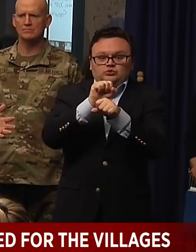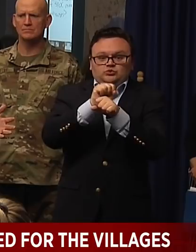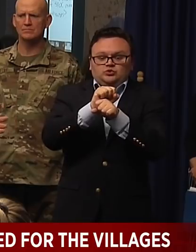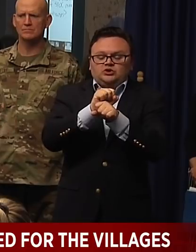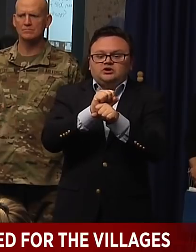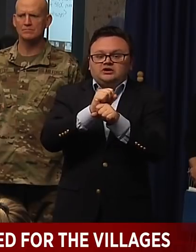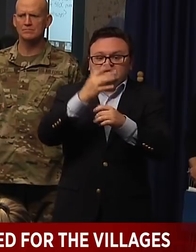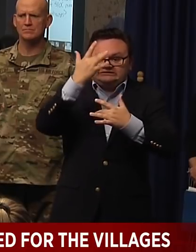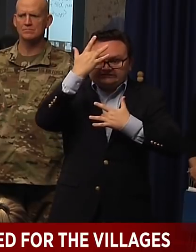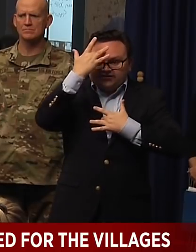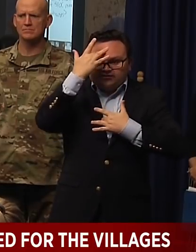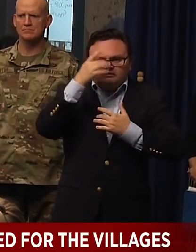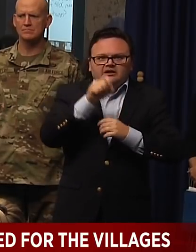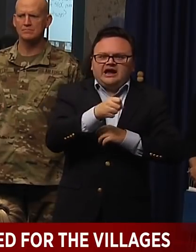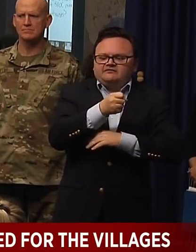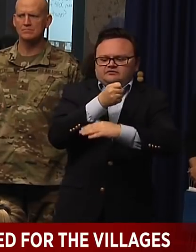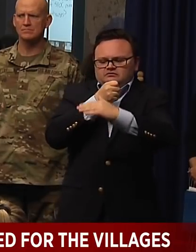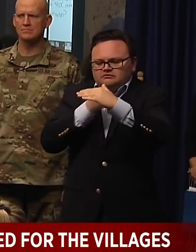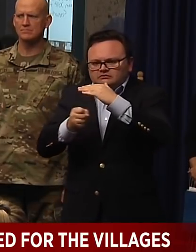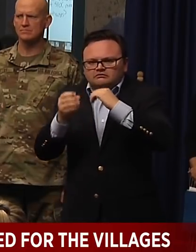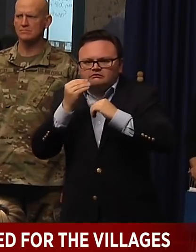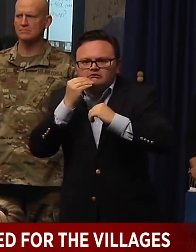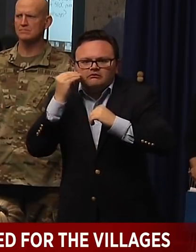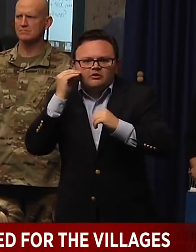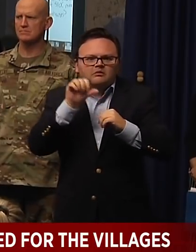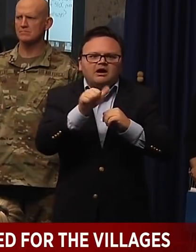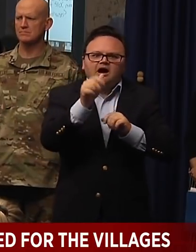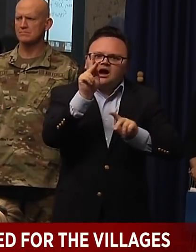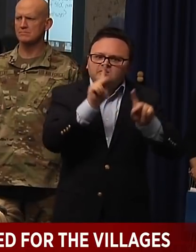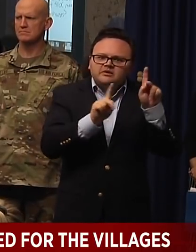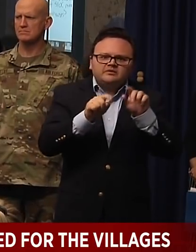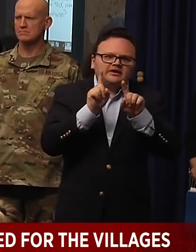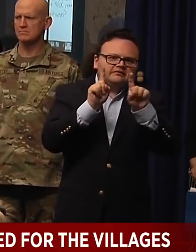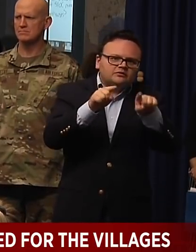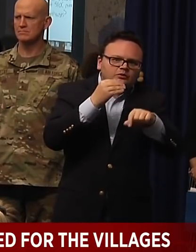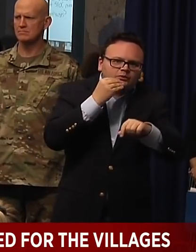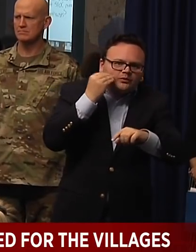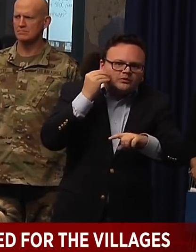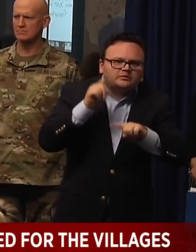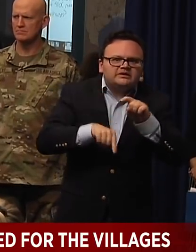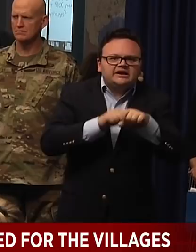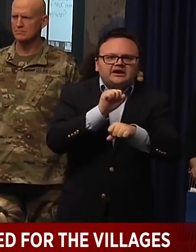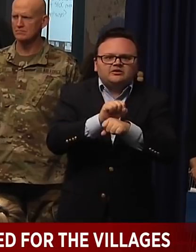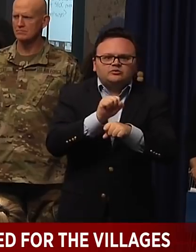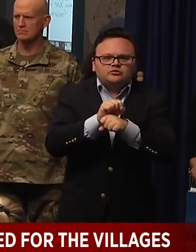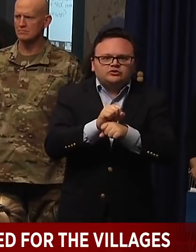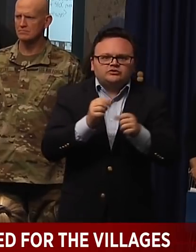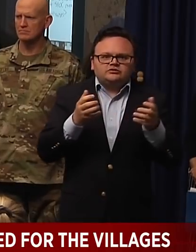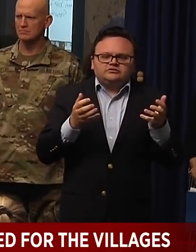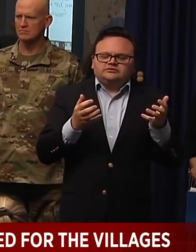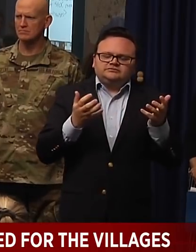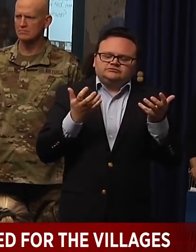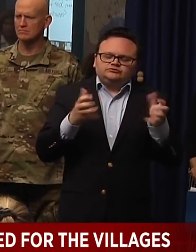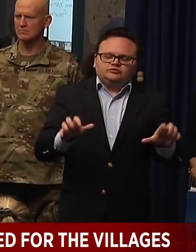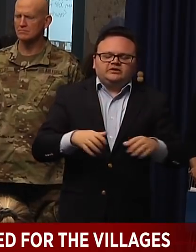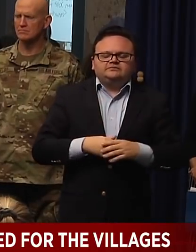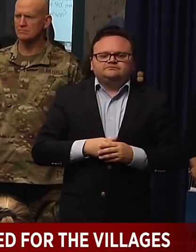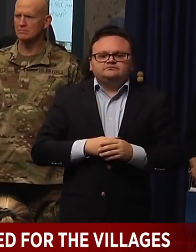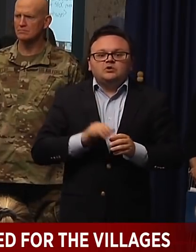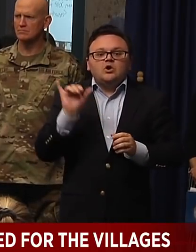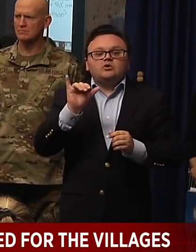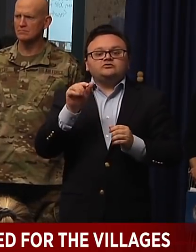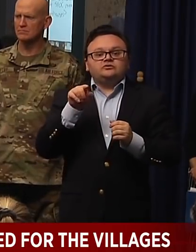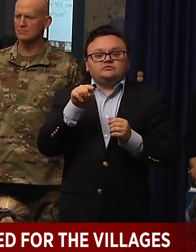you've got to isolate other people. It's not going to be good for your business either. And speaking of masks, we have, so